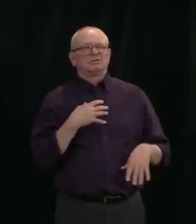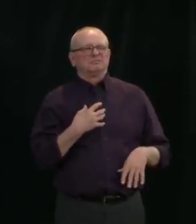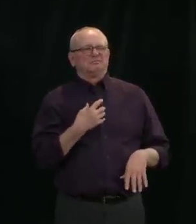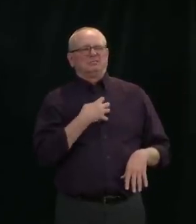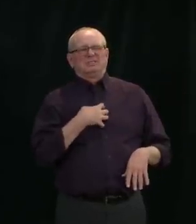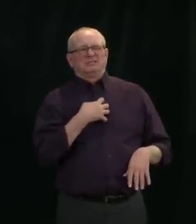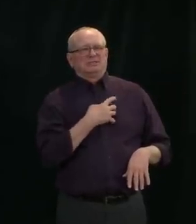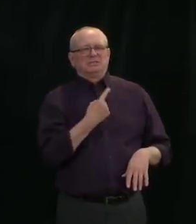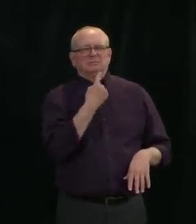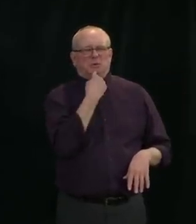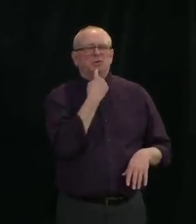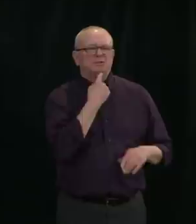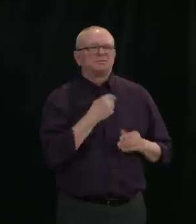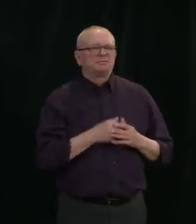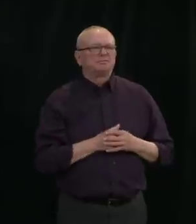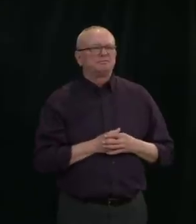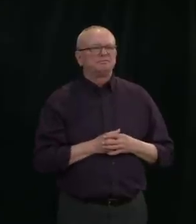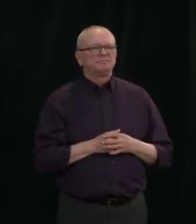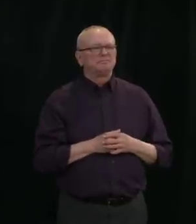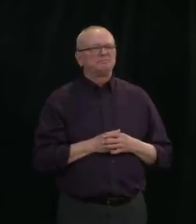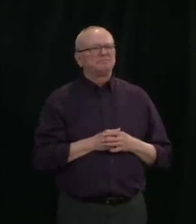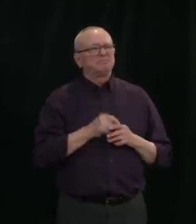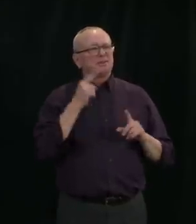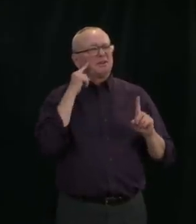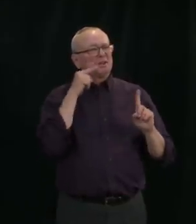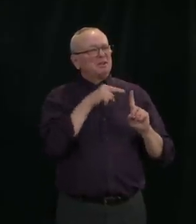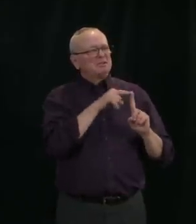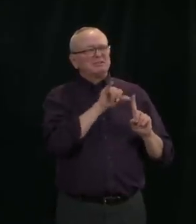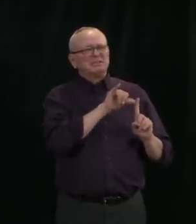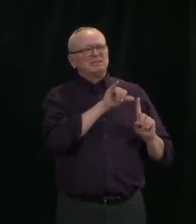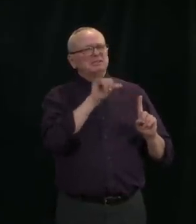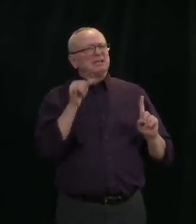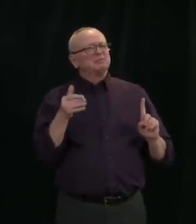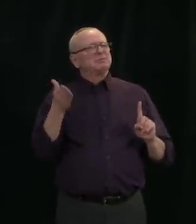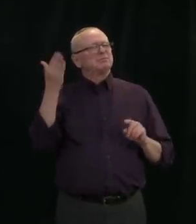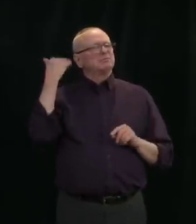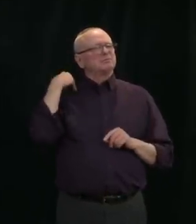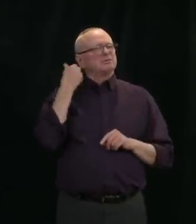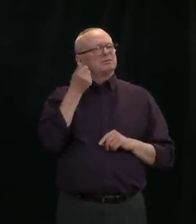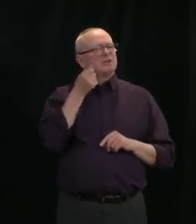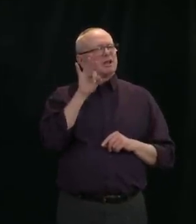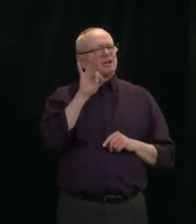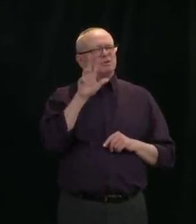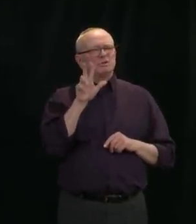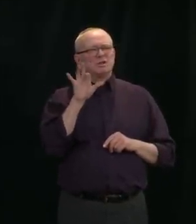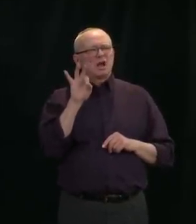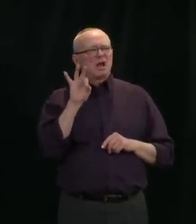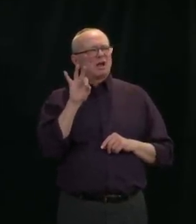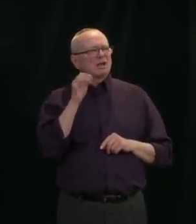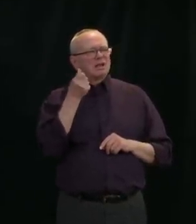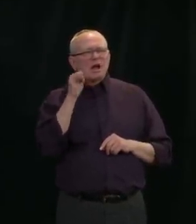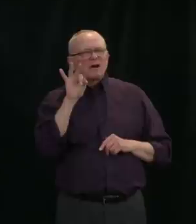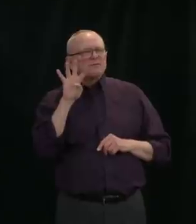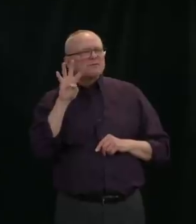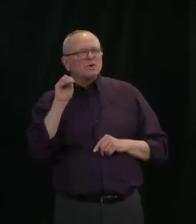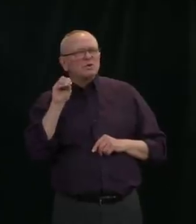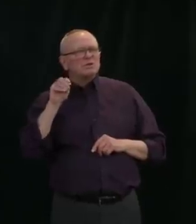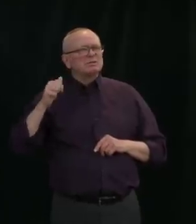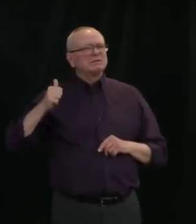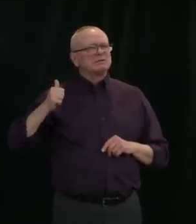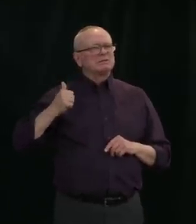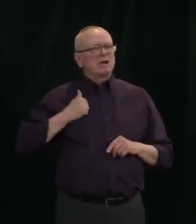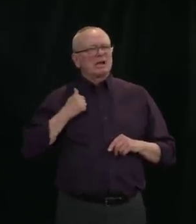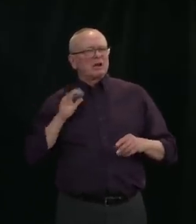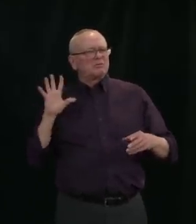1940 when Canada was part of the fight against global fascism. The United States sat out the first two or three years